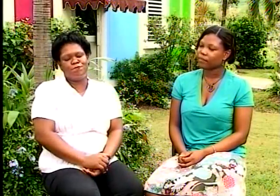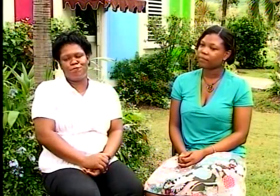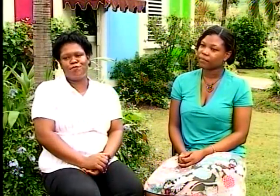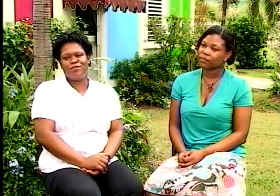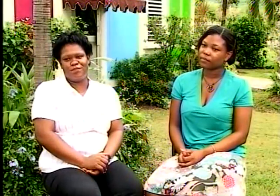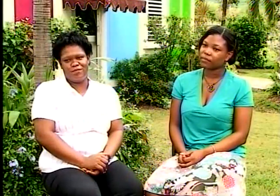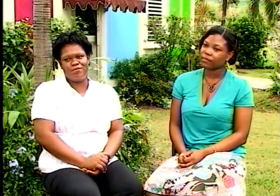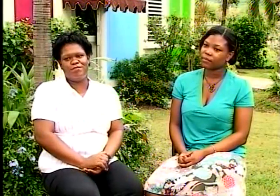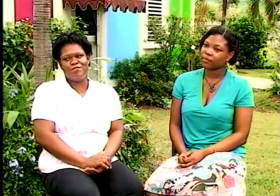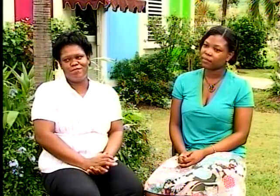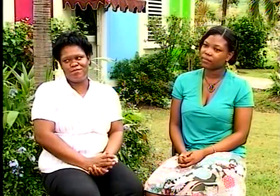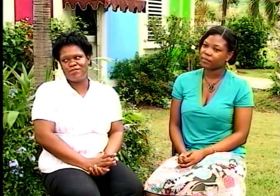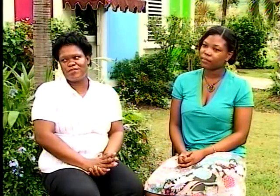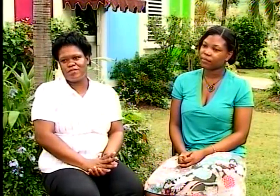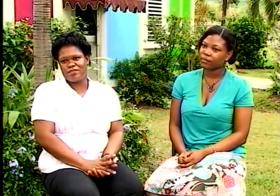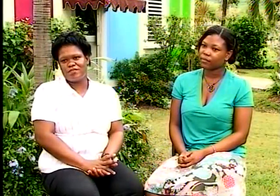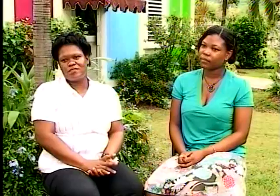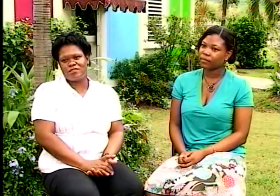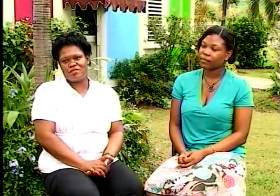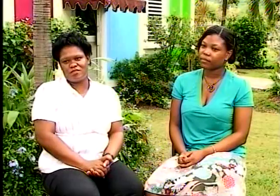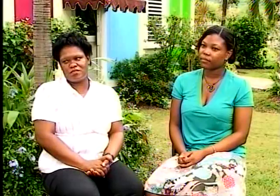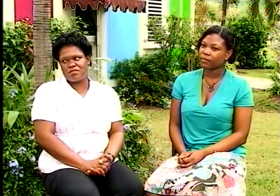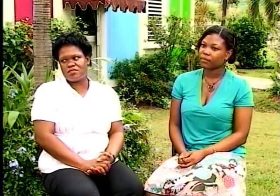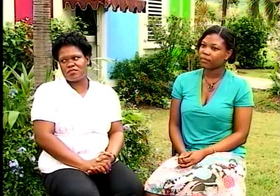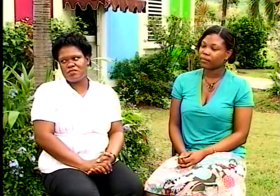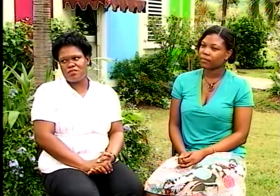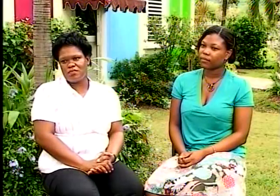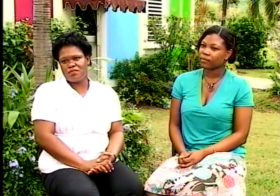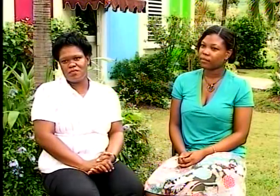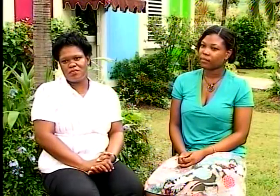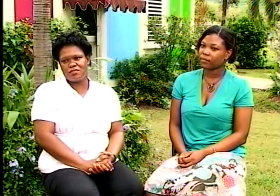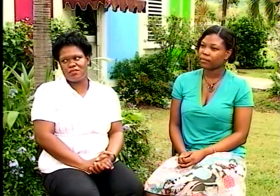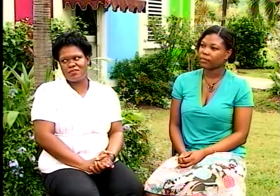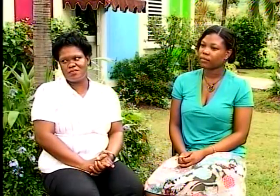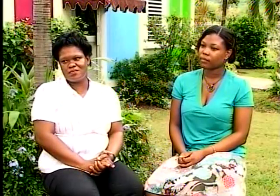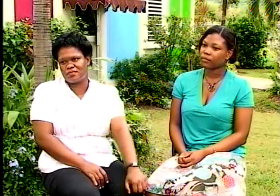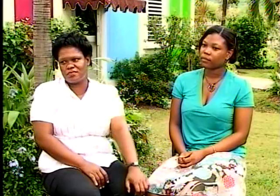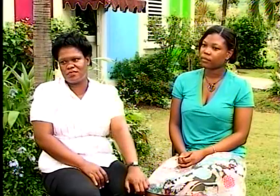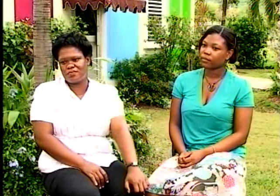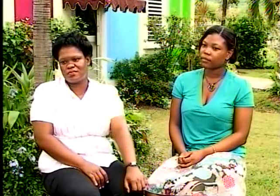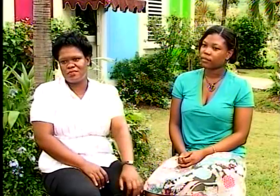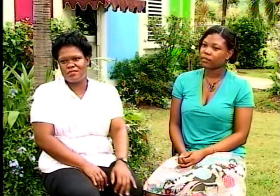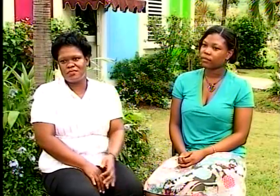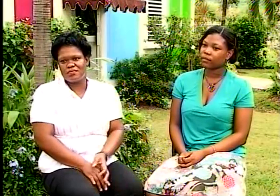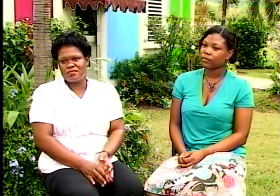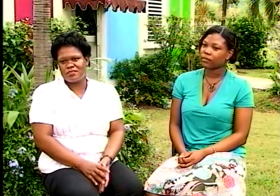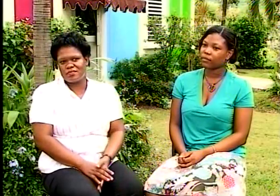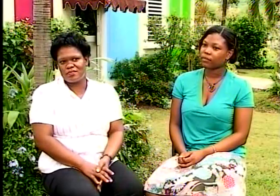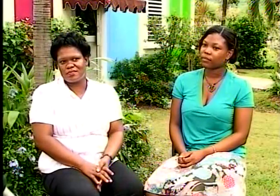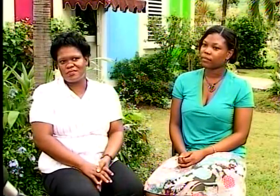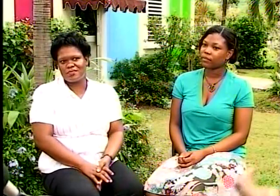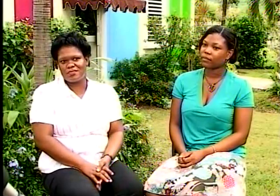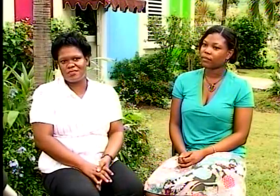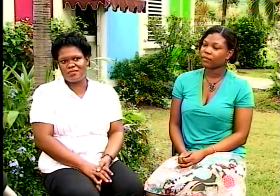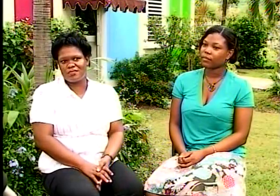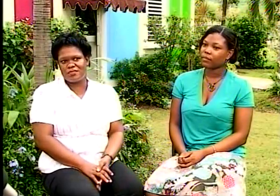a sense of pride that they could use the game and feel good about using it. What have you learned from these